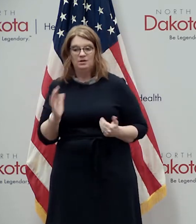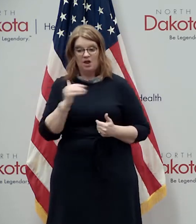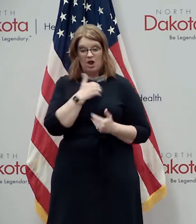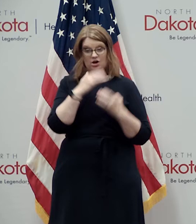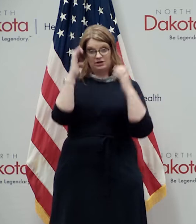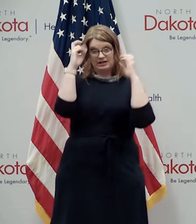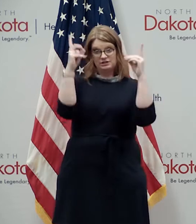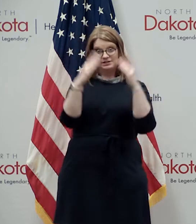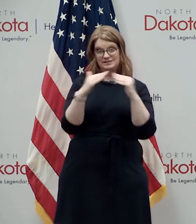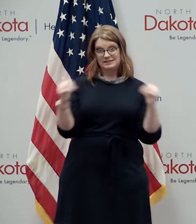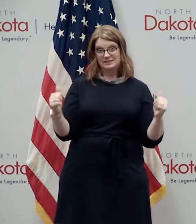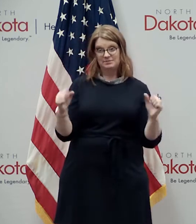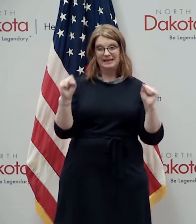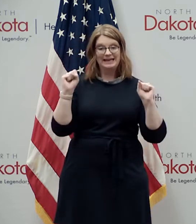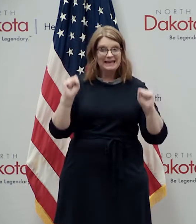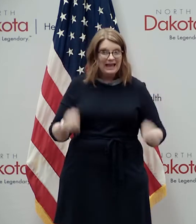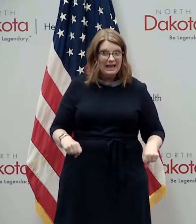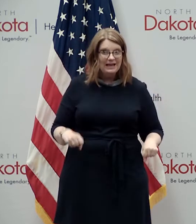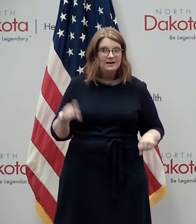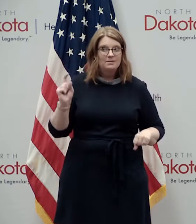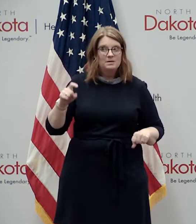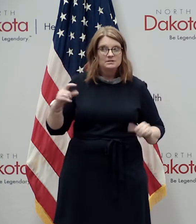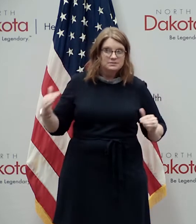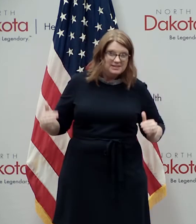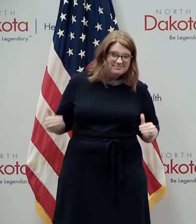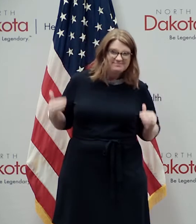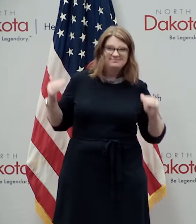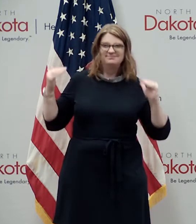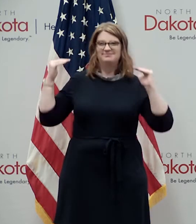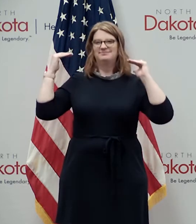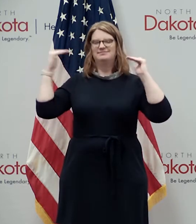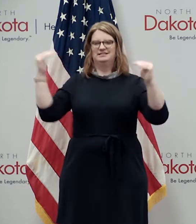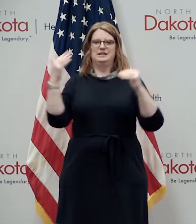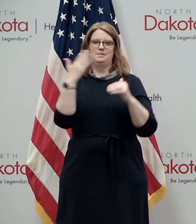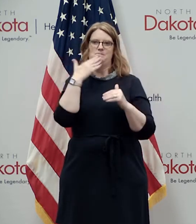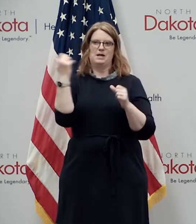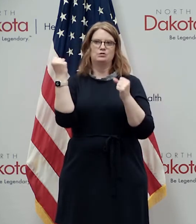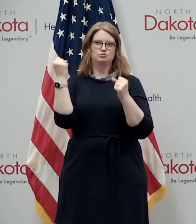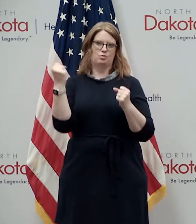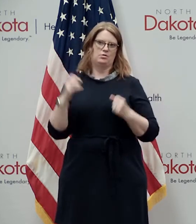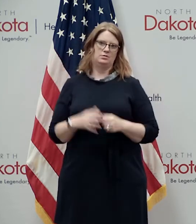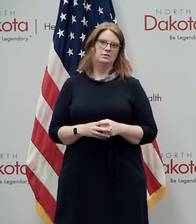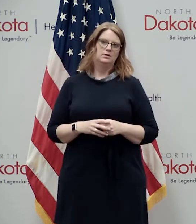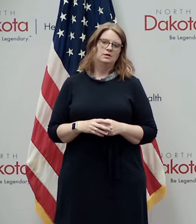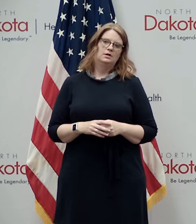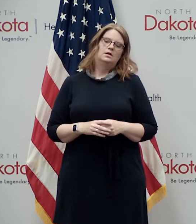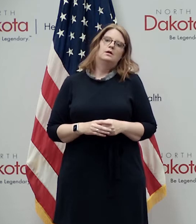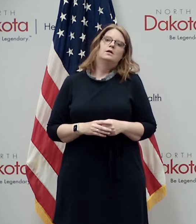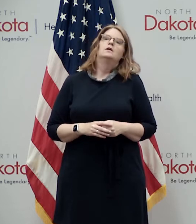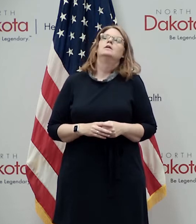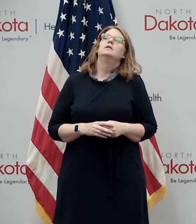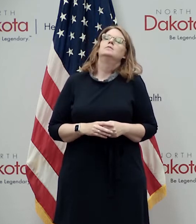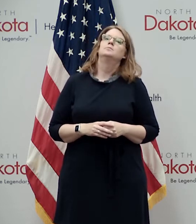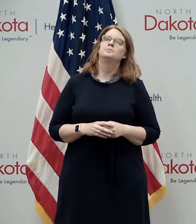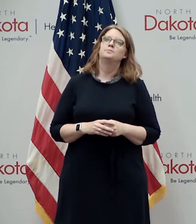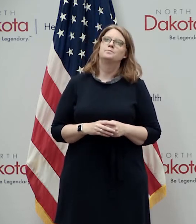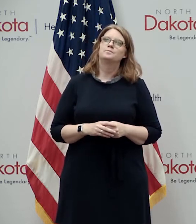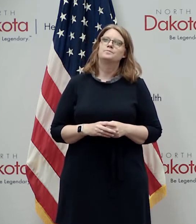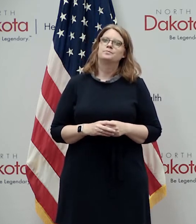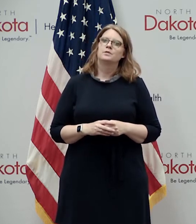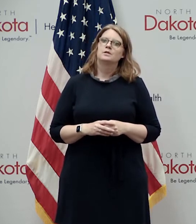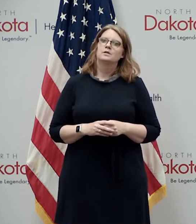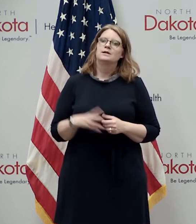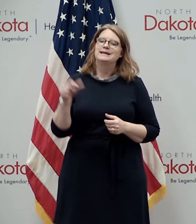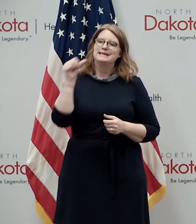system can and needs to be even better and stronger than it is and we had you know again like we had a great strat review yesterday with the uh